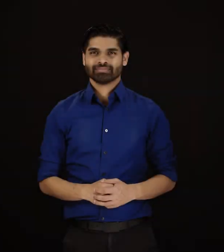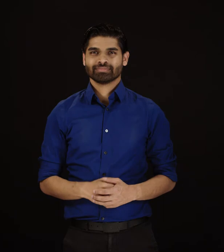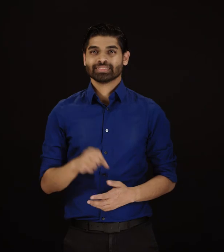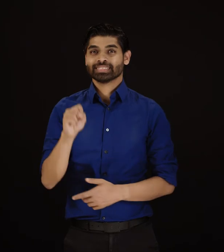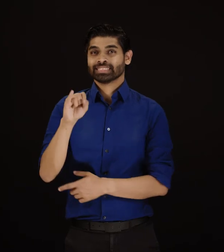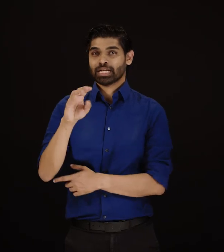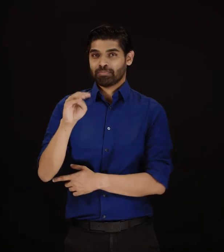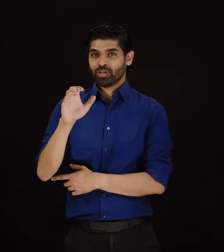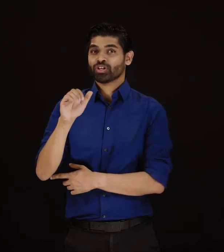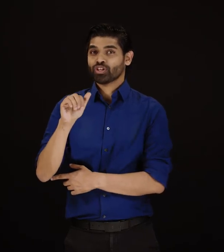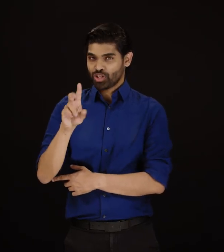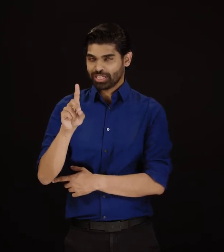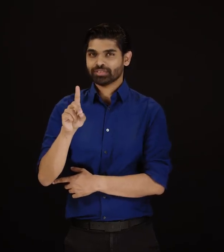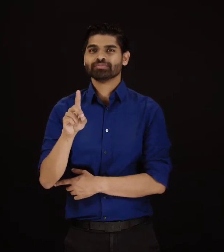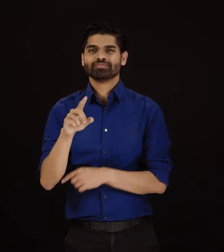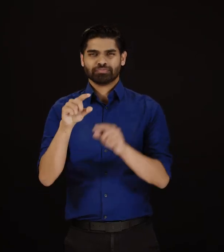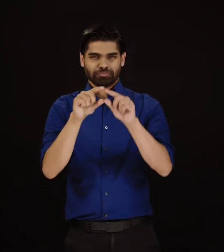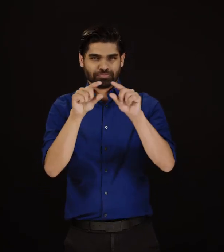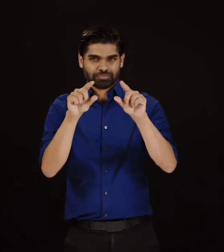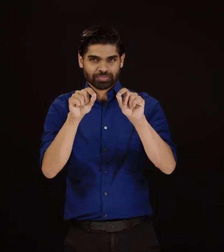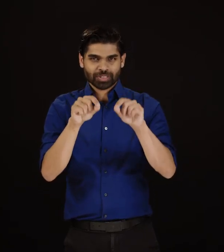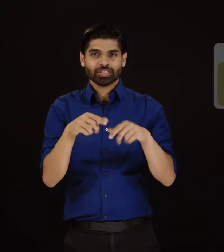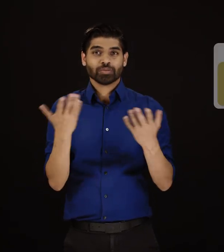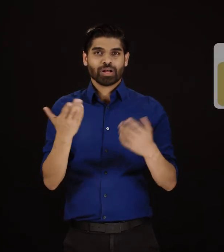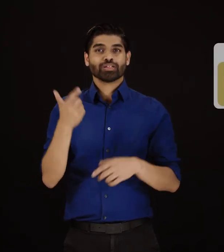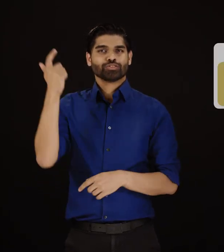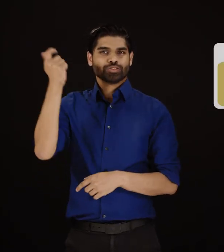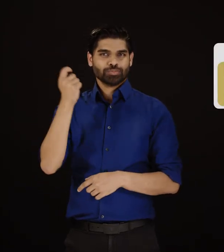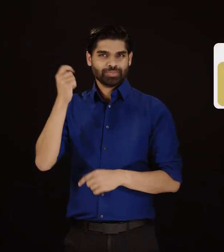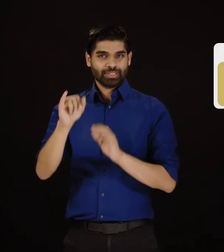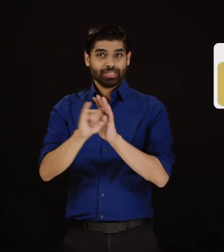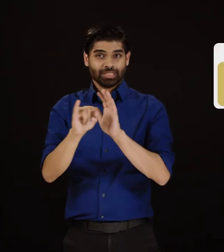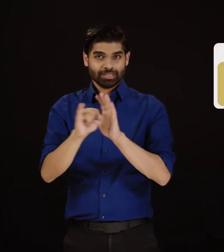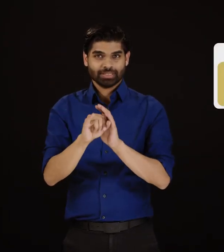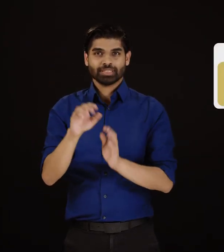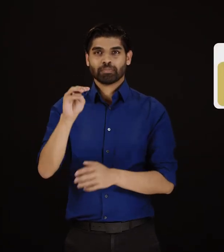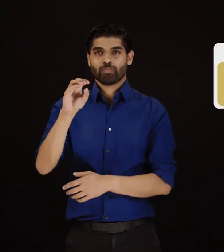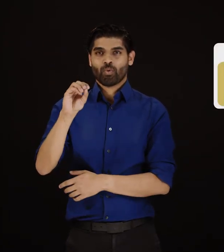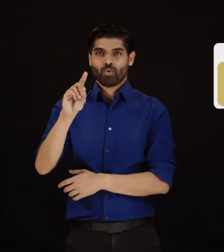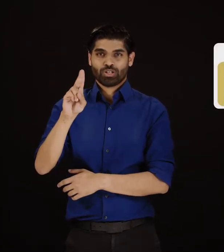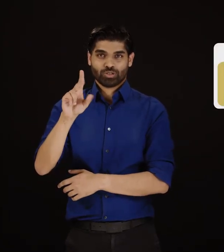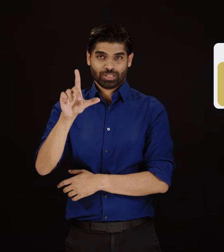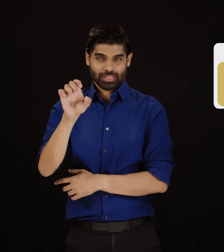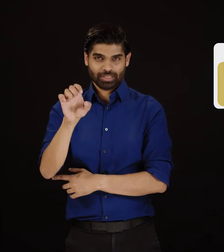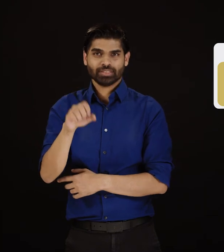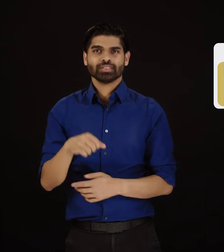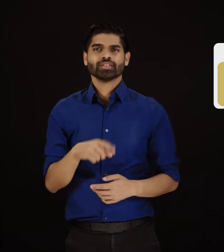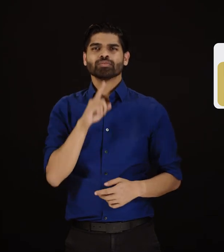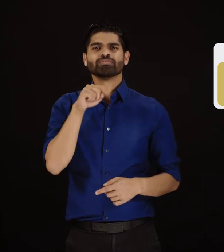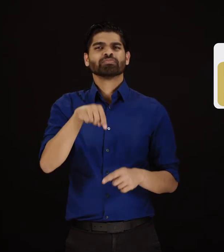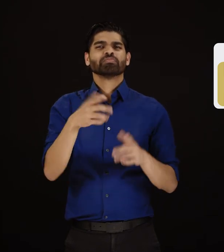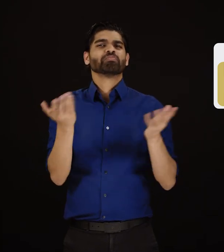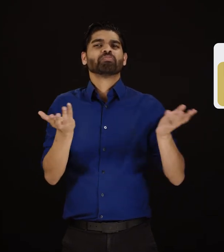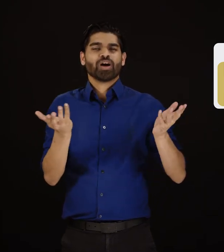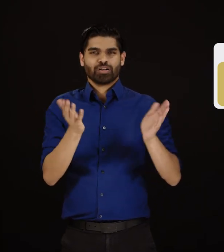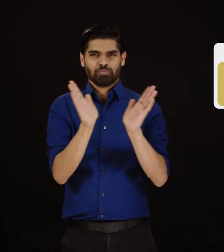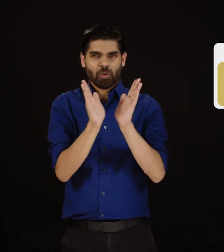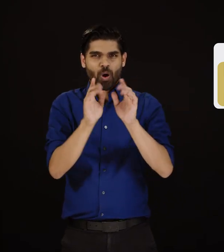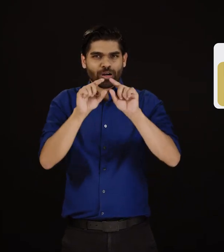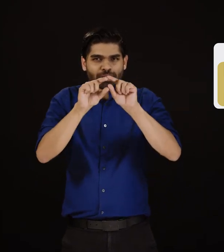A SIM card, or subscriber identity module, is a smart card that enables a customer to use a wireless device on a